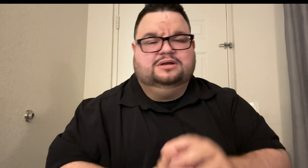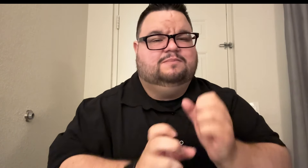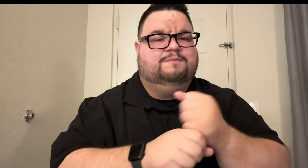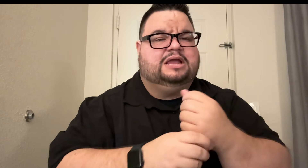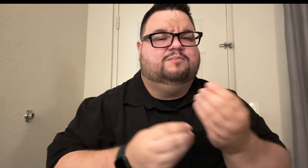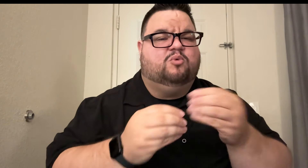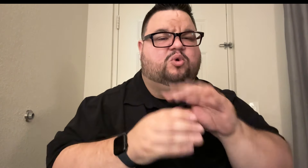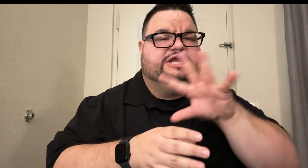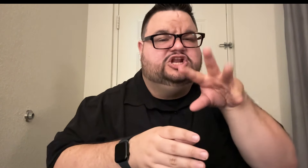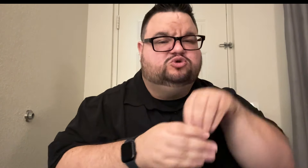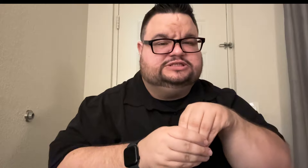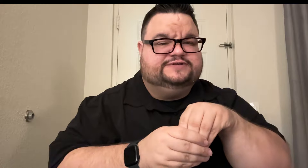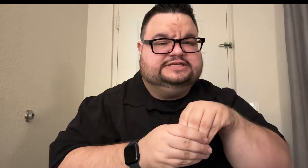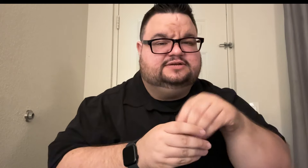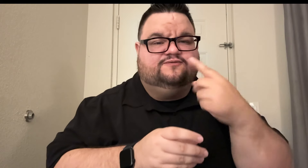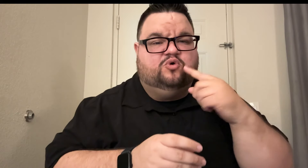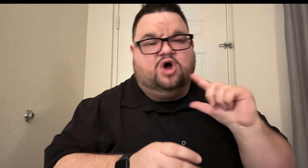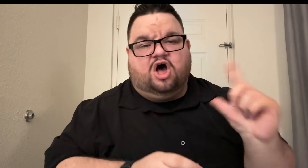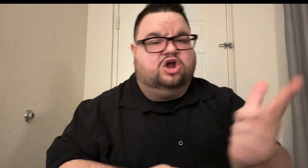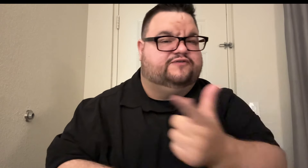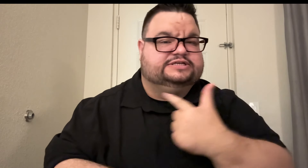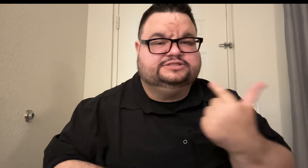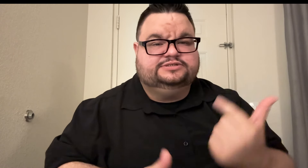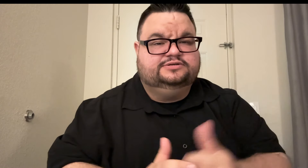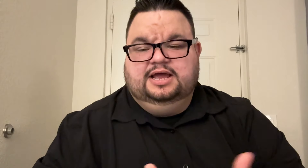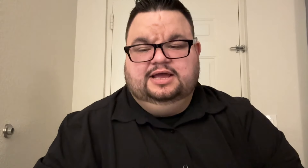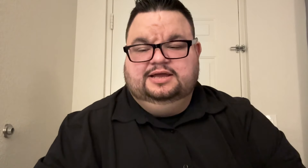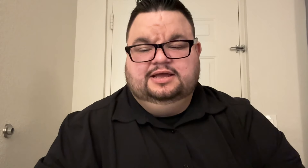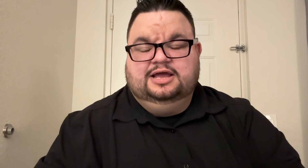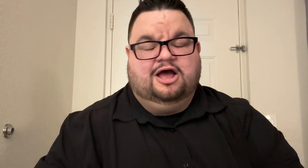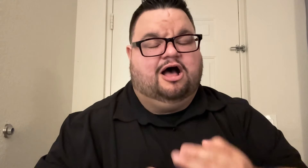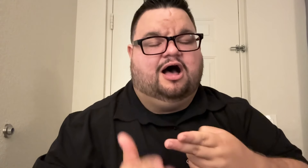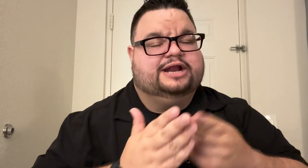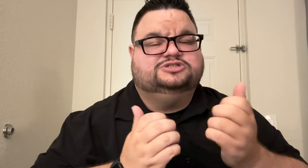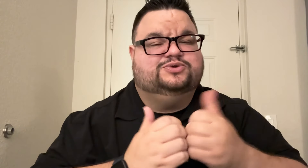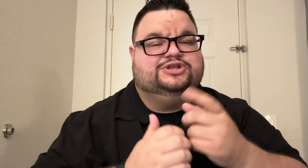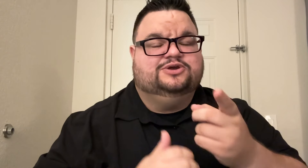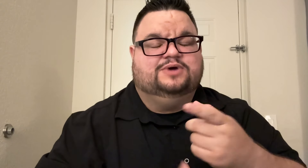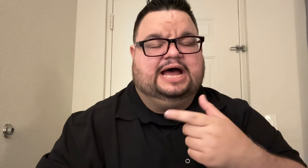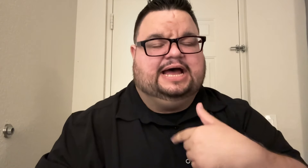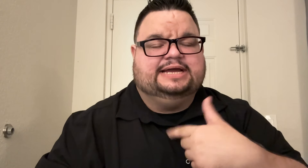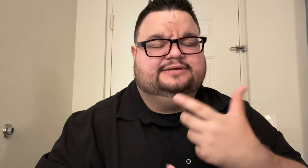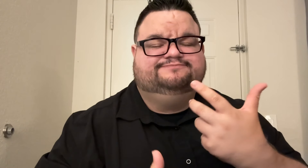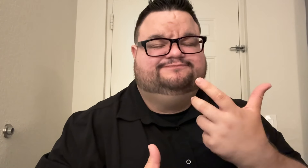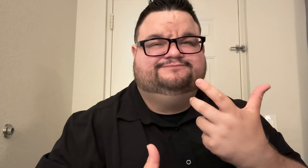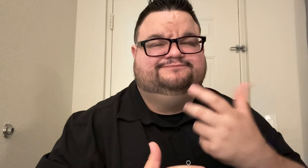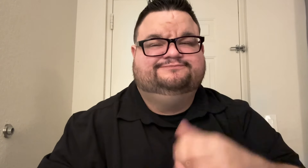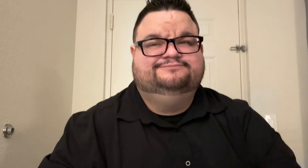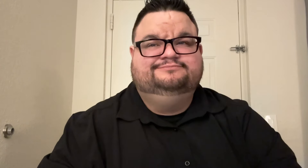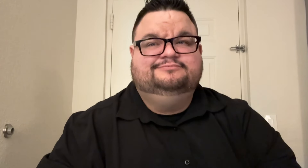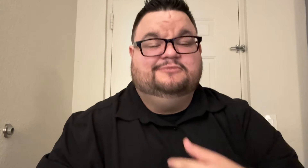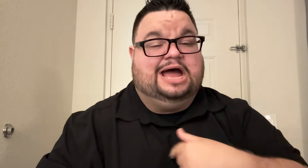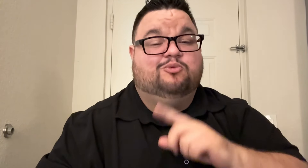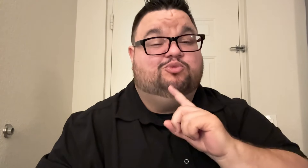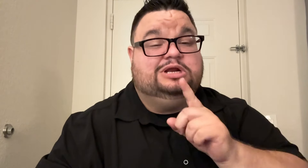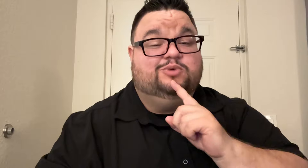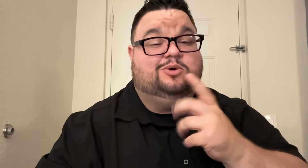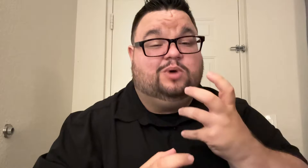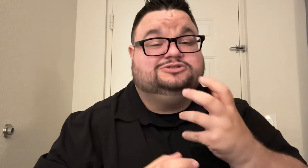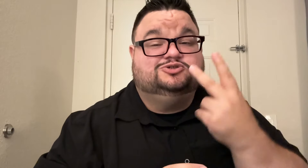Making more inclusivity for all of us. Honestly with you, I really, really want to